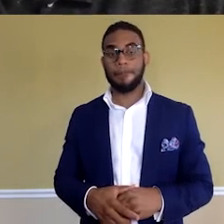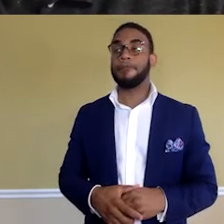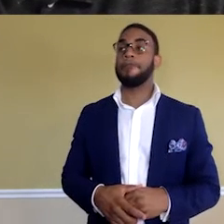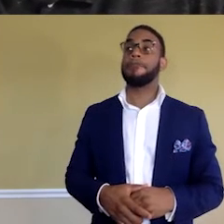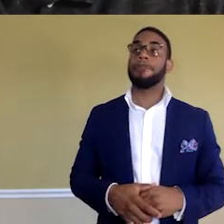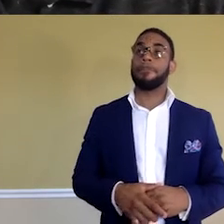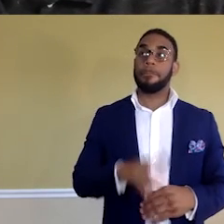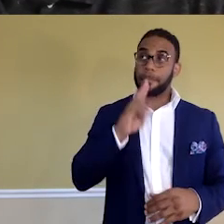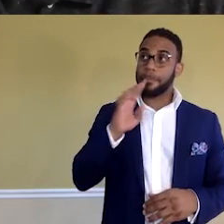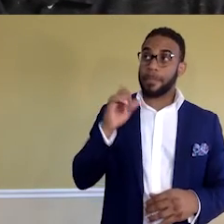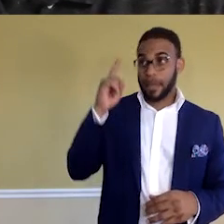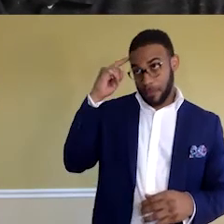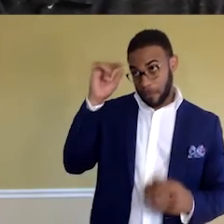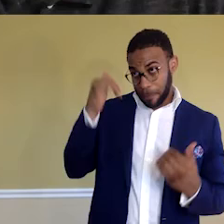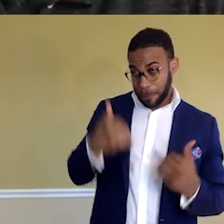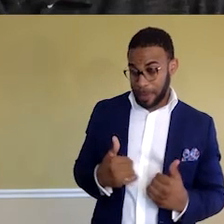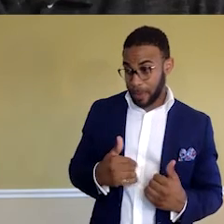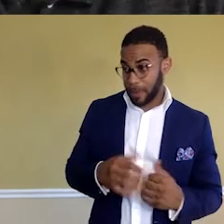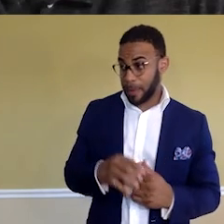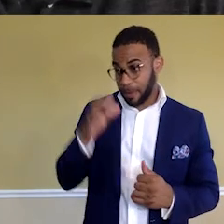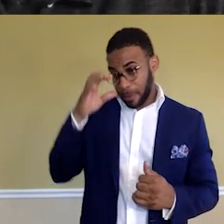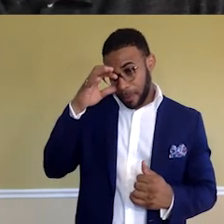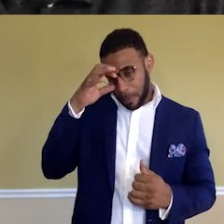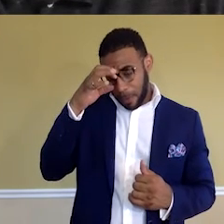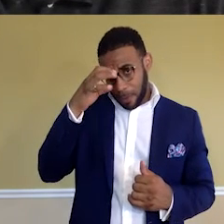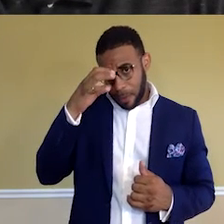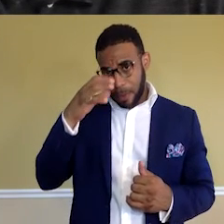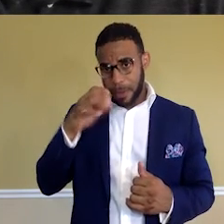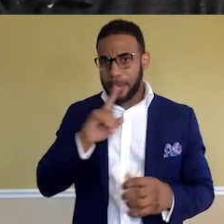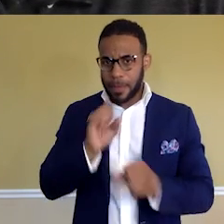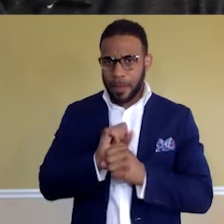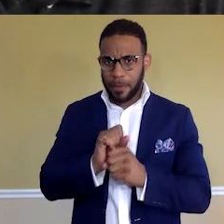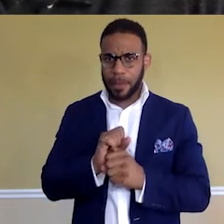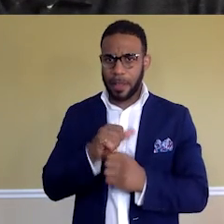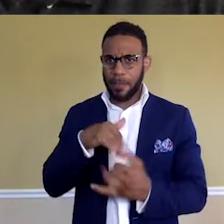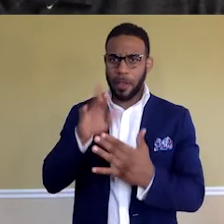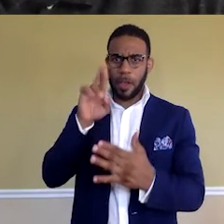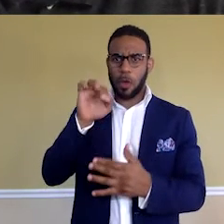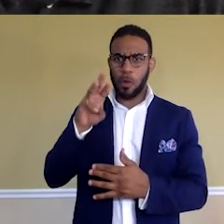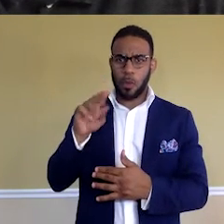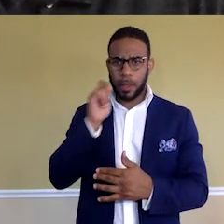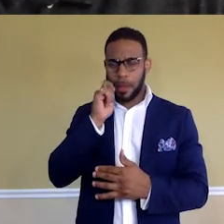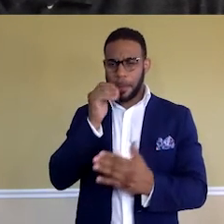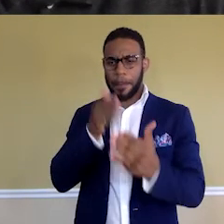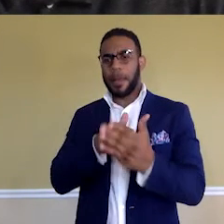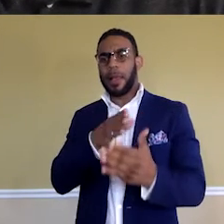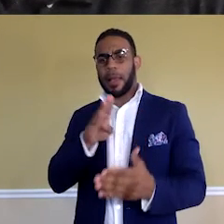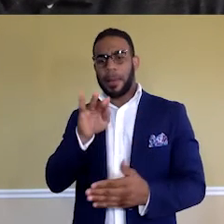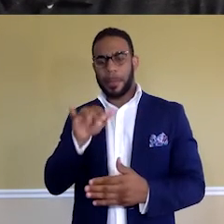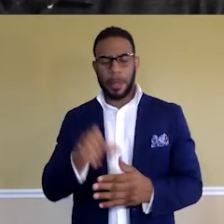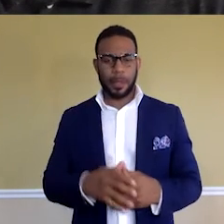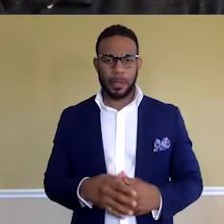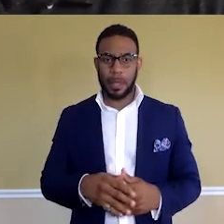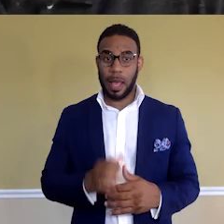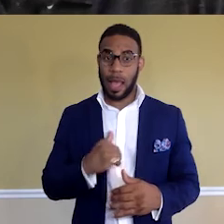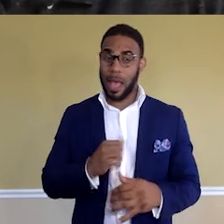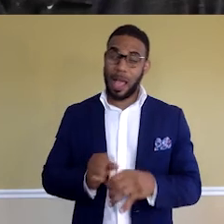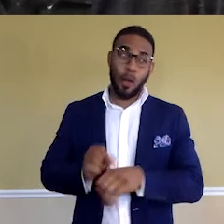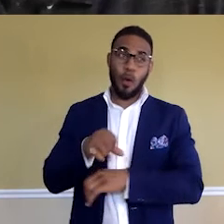I think for me, you know, definitely face racism for sure and bias. I overcame them